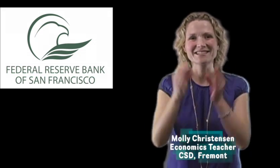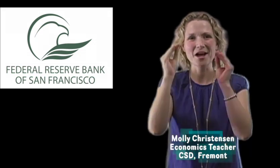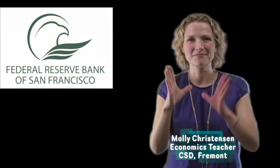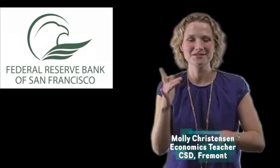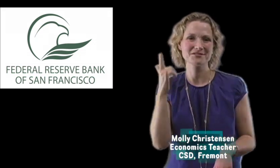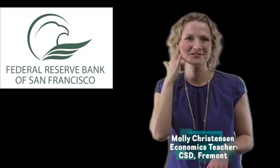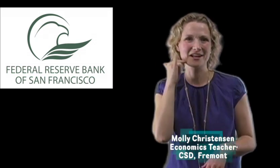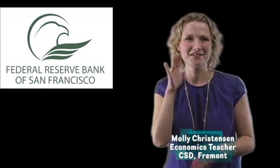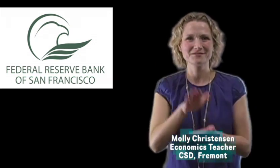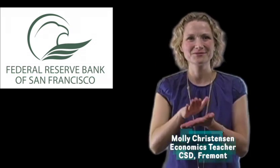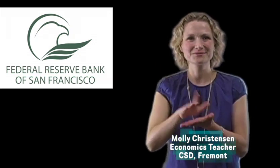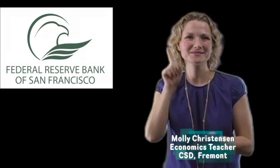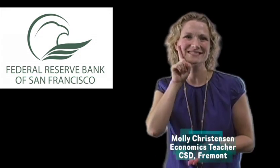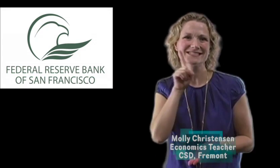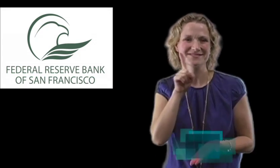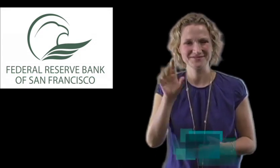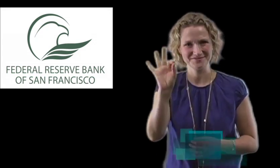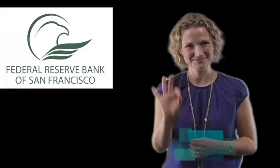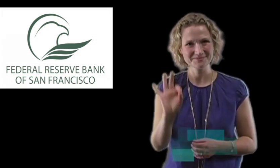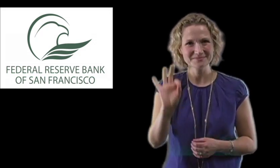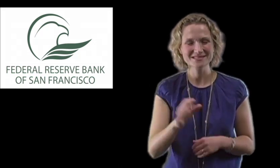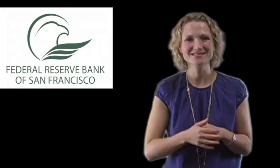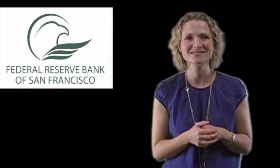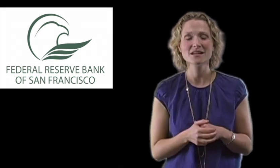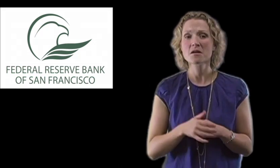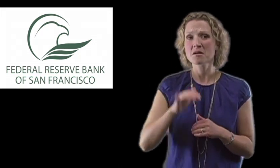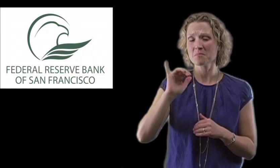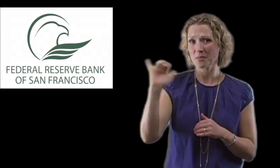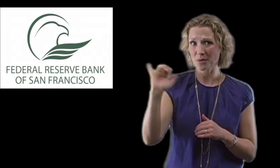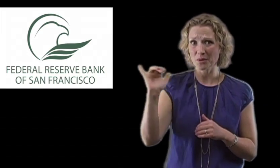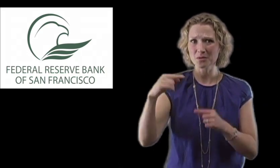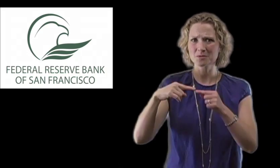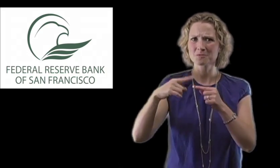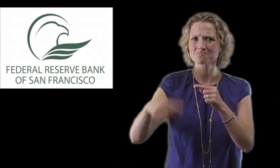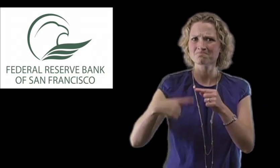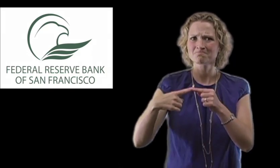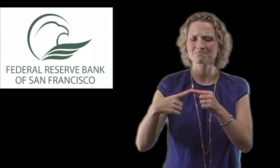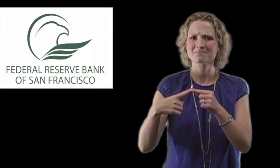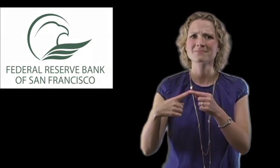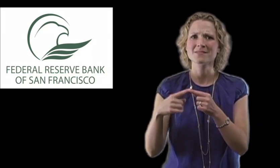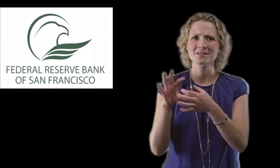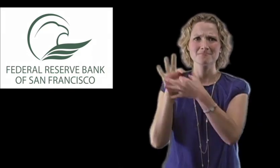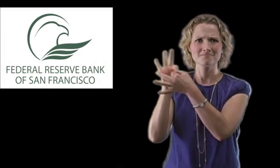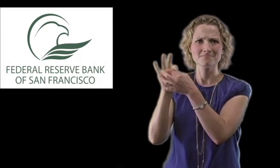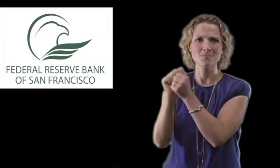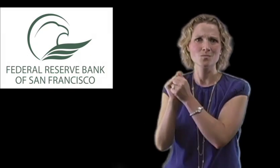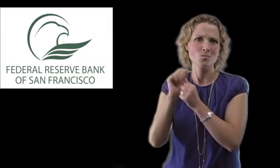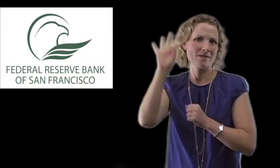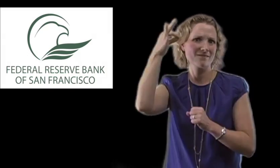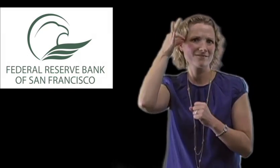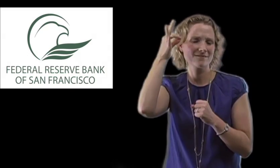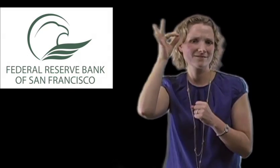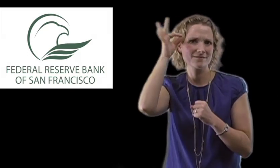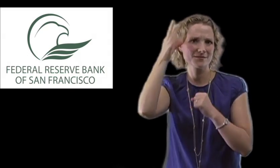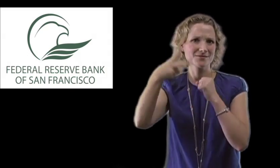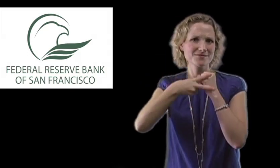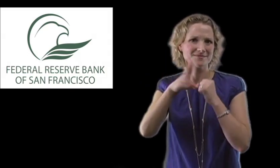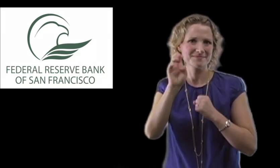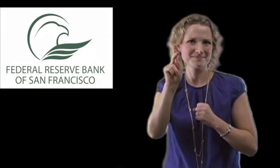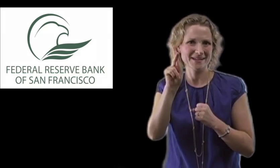I'm an economics teacher at the California School for the Deaf in Fremont, and I'm also this year working collaboratively with the Federal Reserve